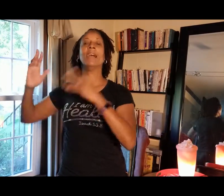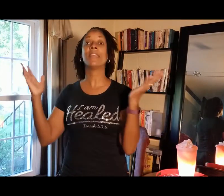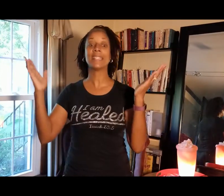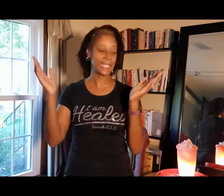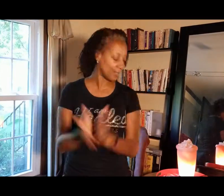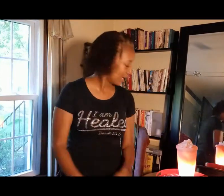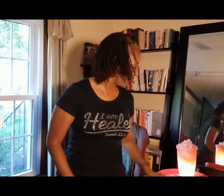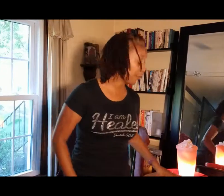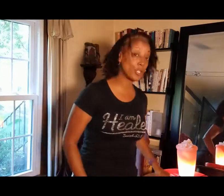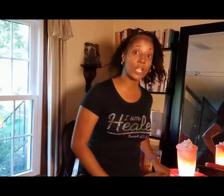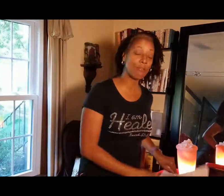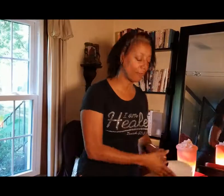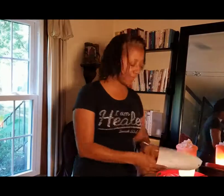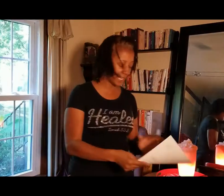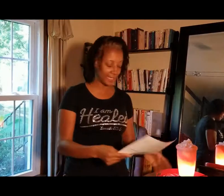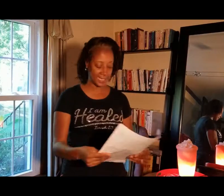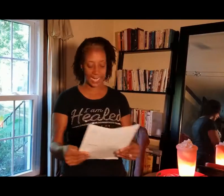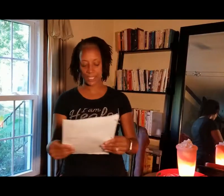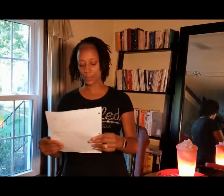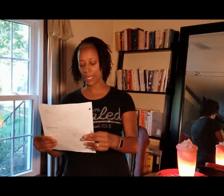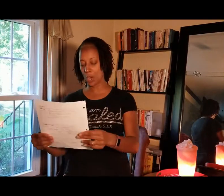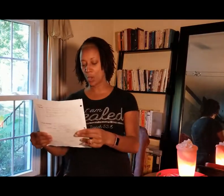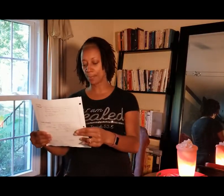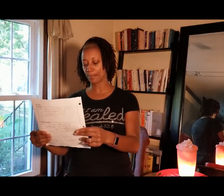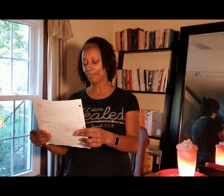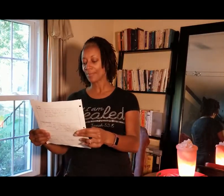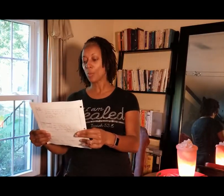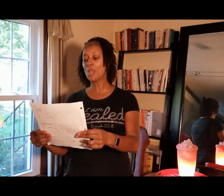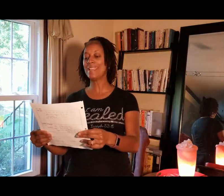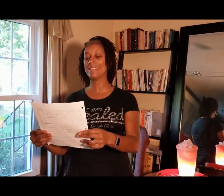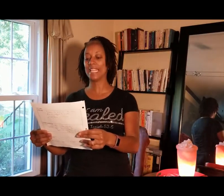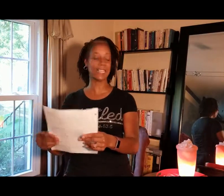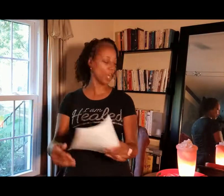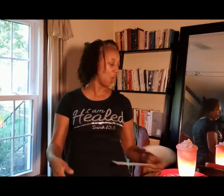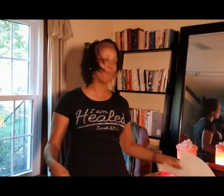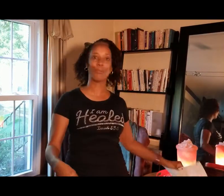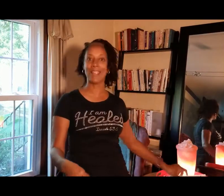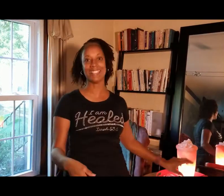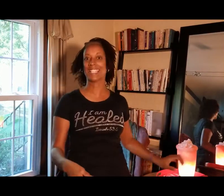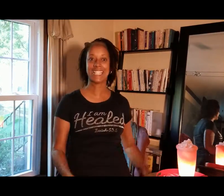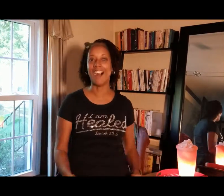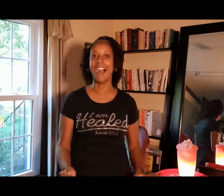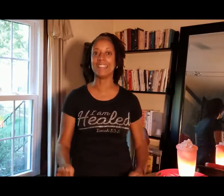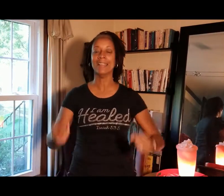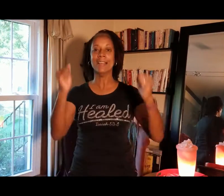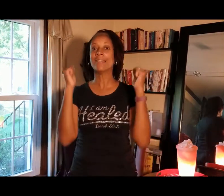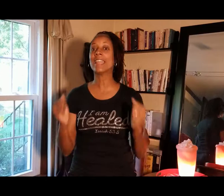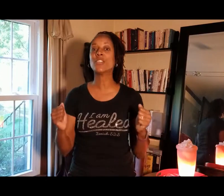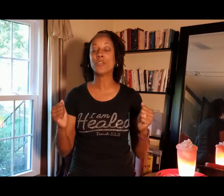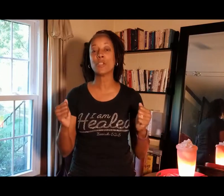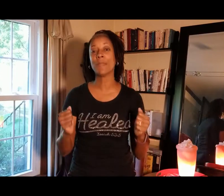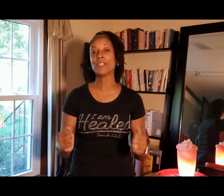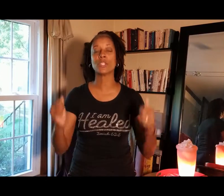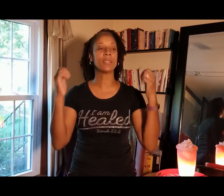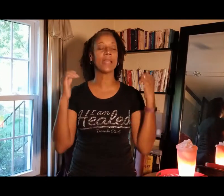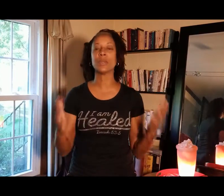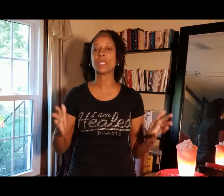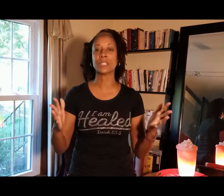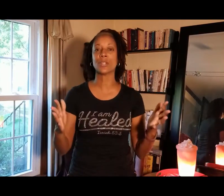That's it for geography. Did I do it all? We did it all. Praise God. Thank you for your patience. I know this is